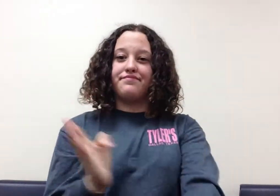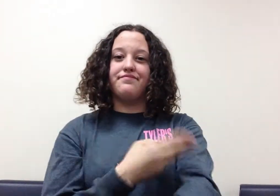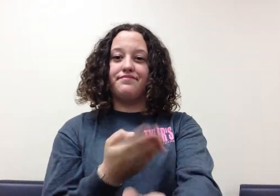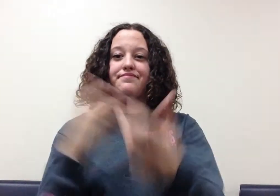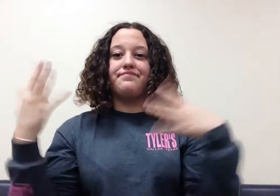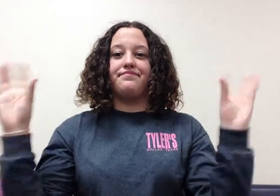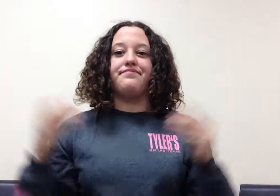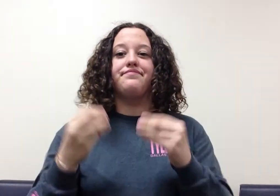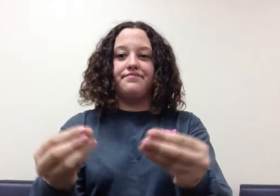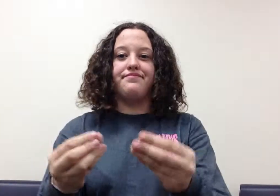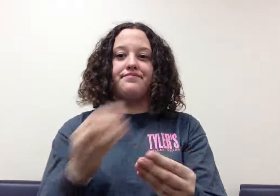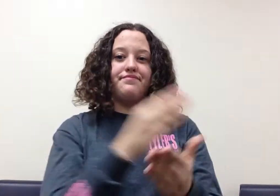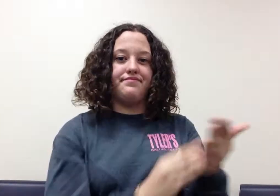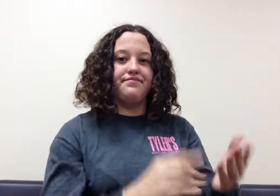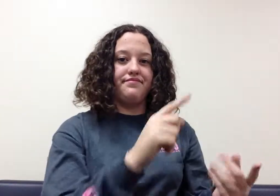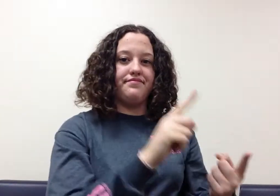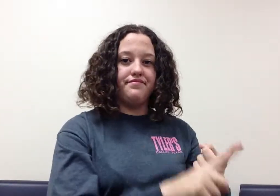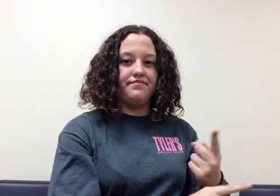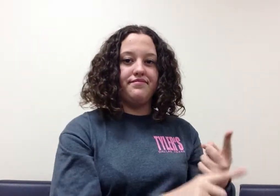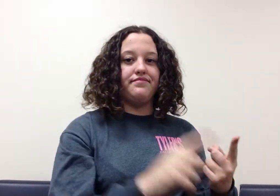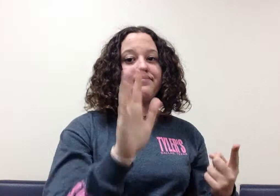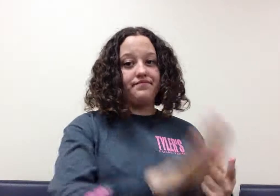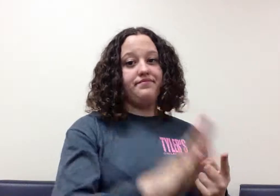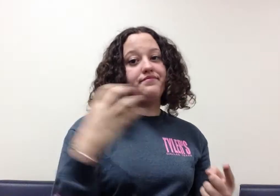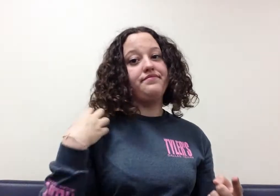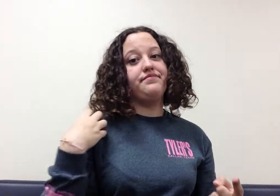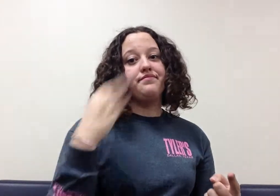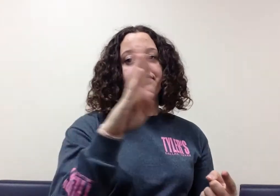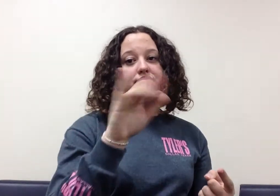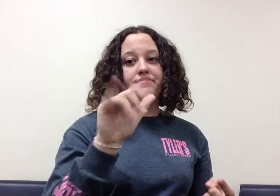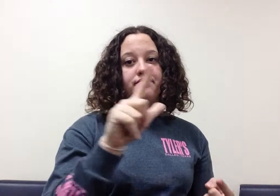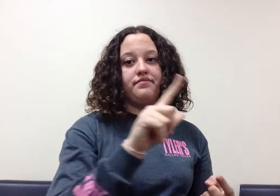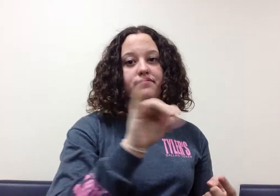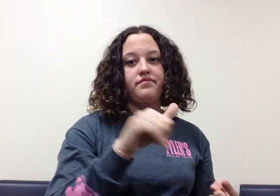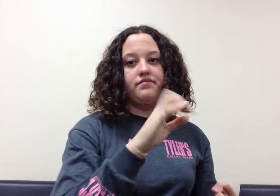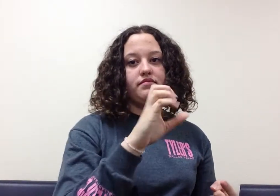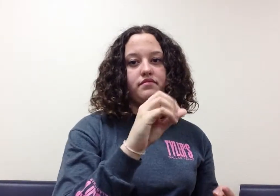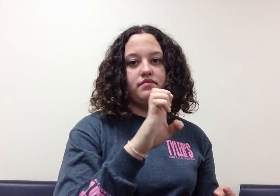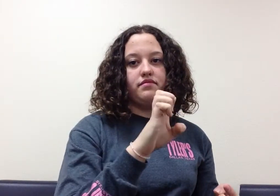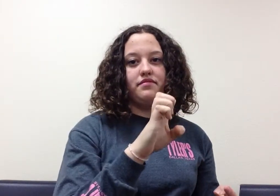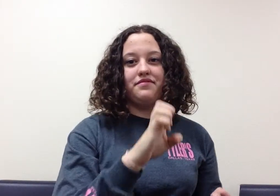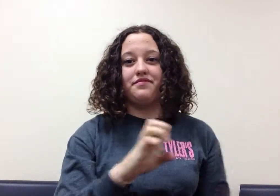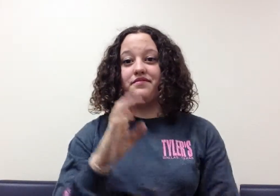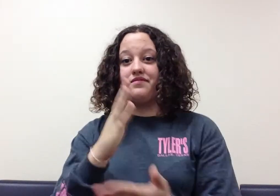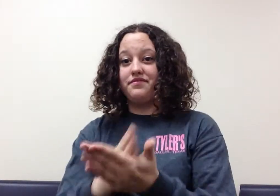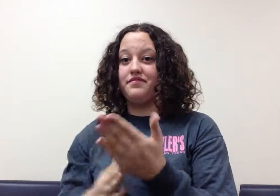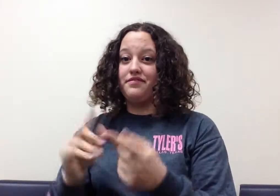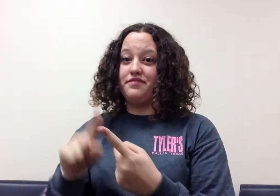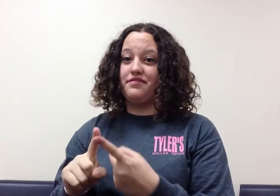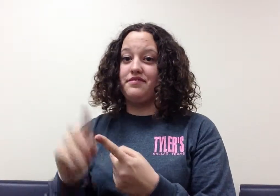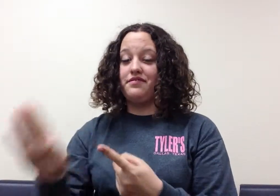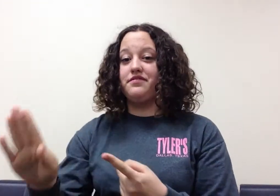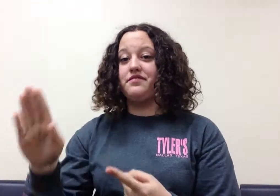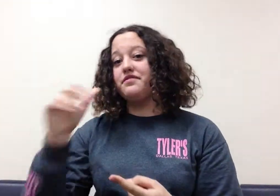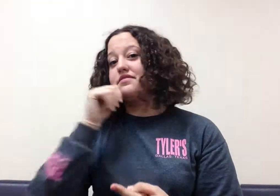Bartholomew had already given some to his boss, Billy Joe, some to his girlfriend,